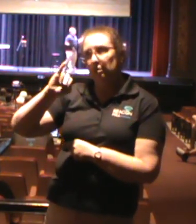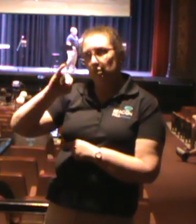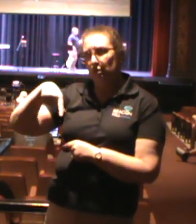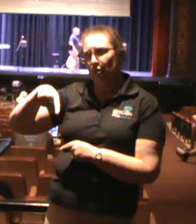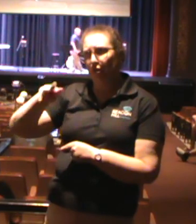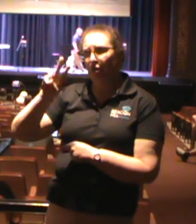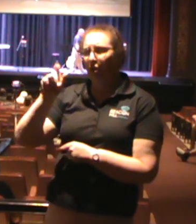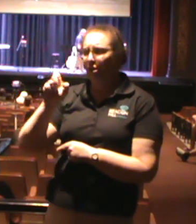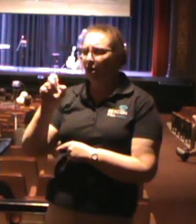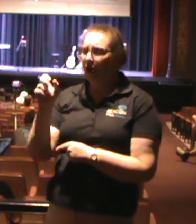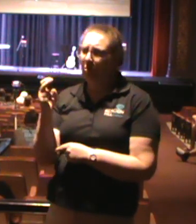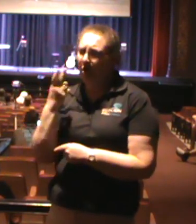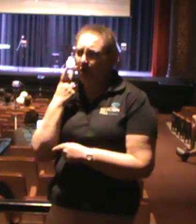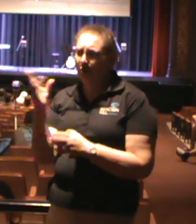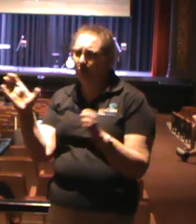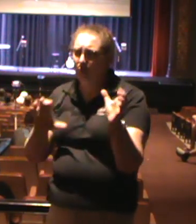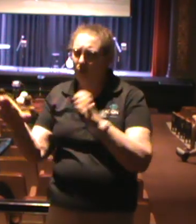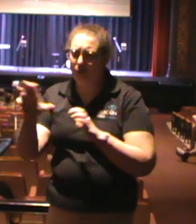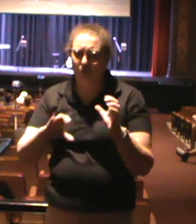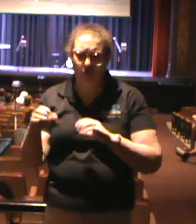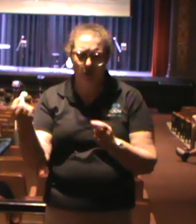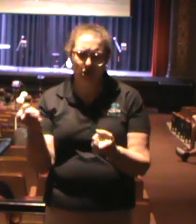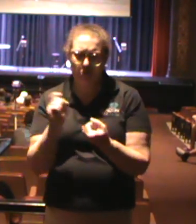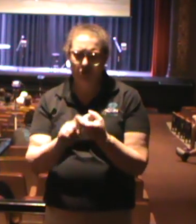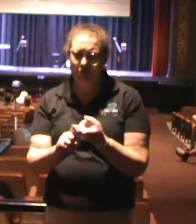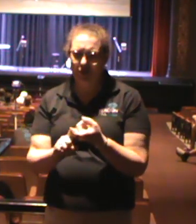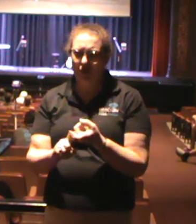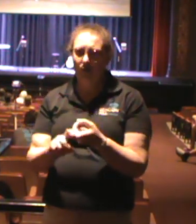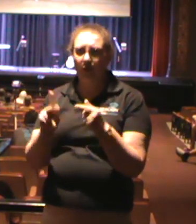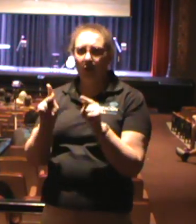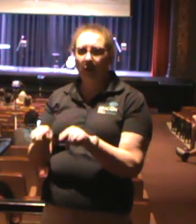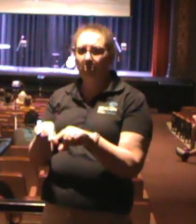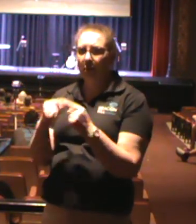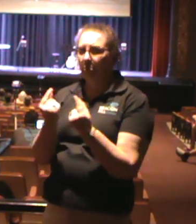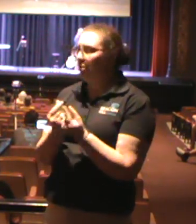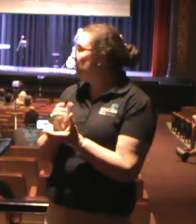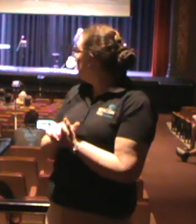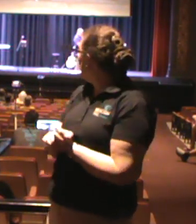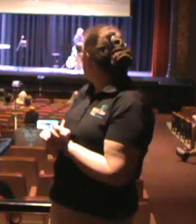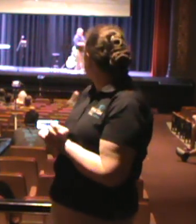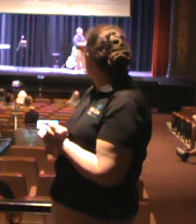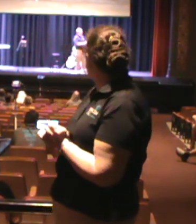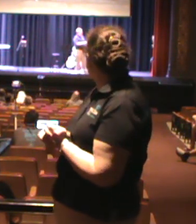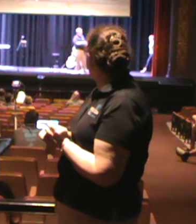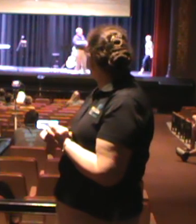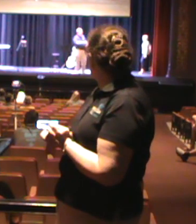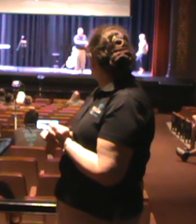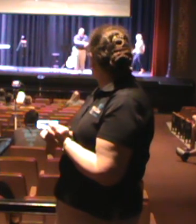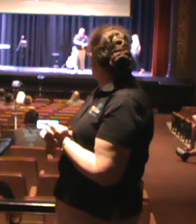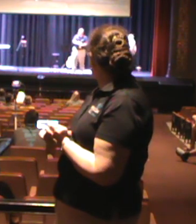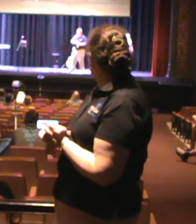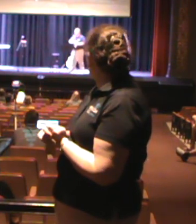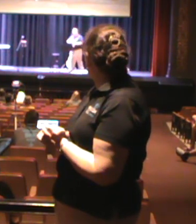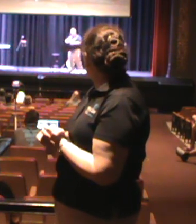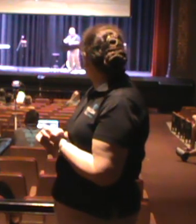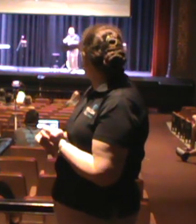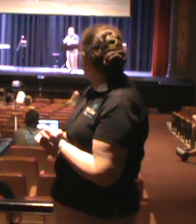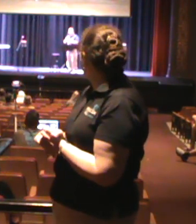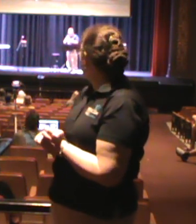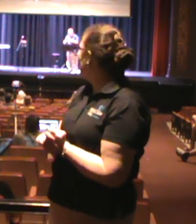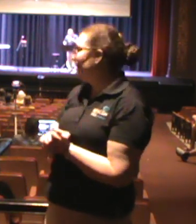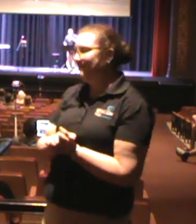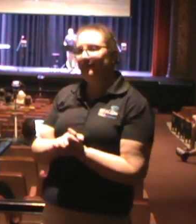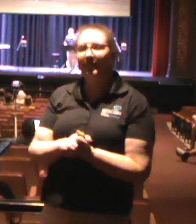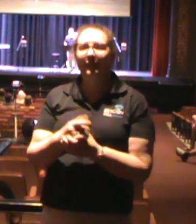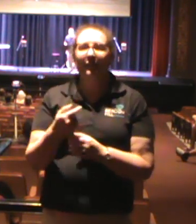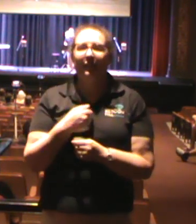of hundreds of thousands of people, there was only a written group. Look at this, man. I hope you don't speak to you. That's awesome, man. I didn't see that coming here. Thank you so much. I